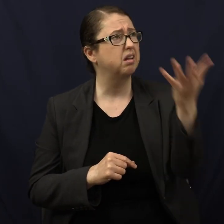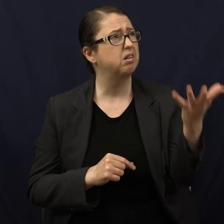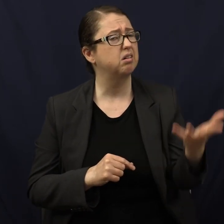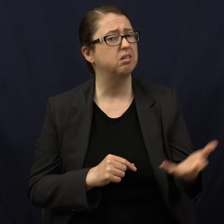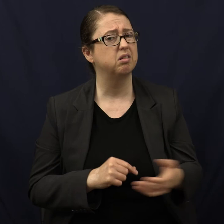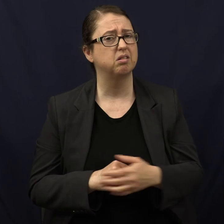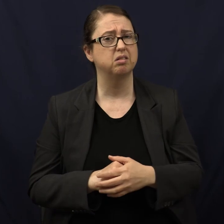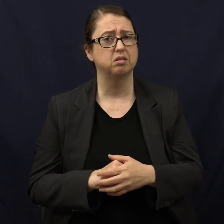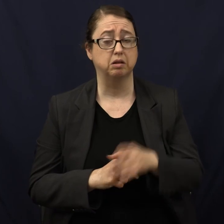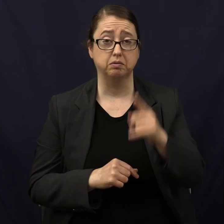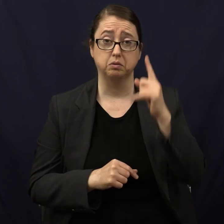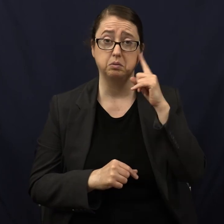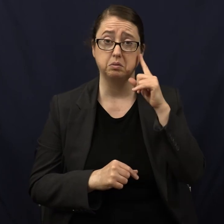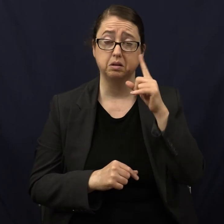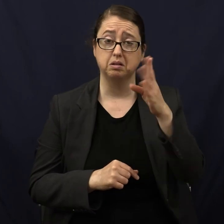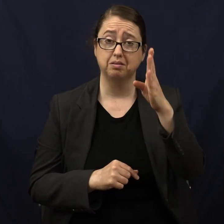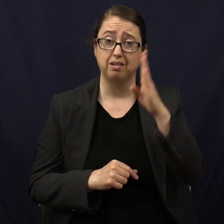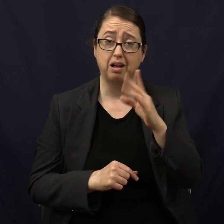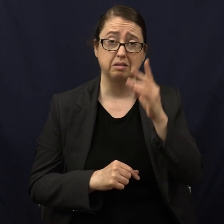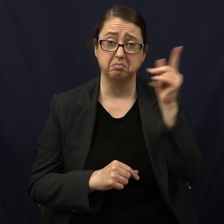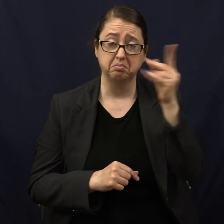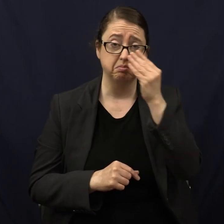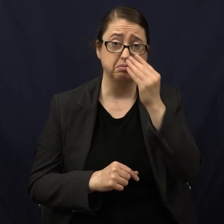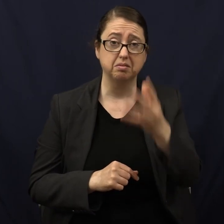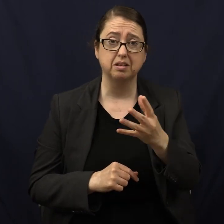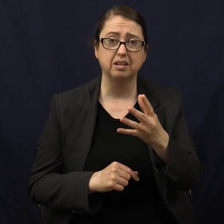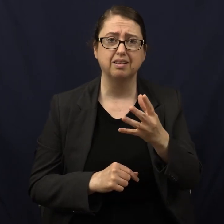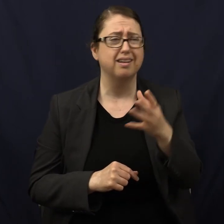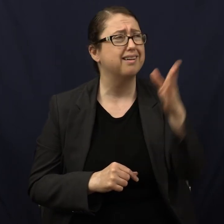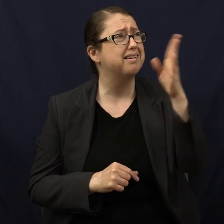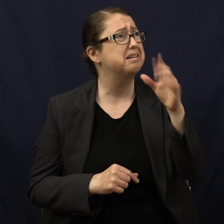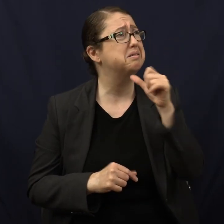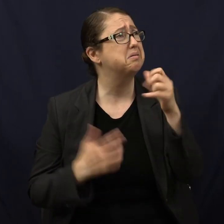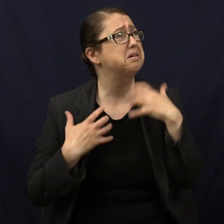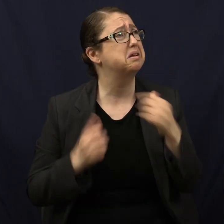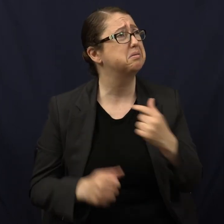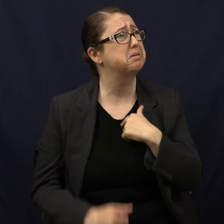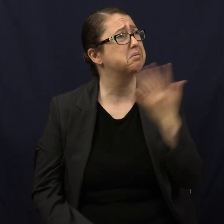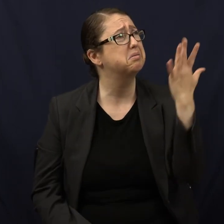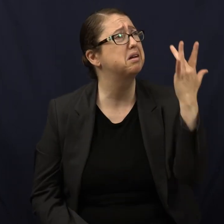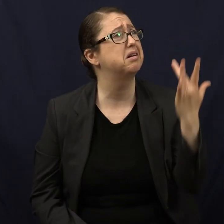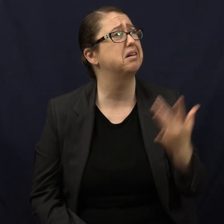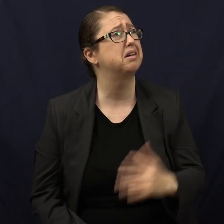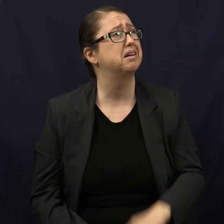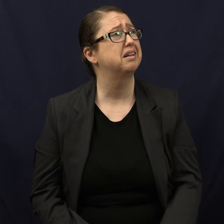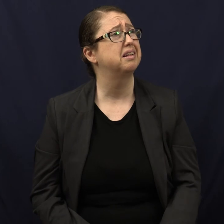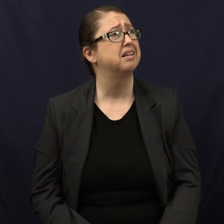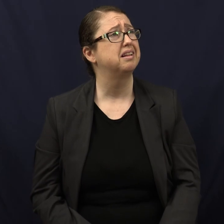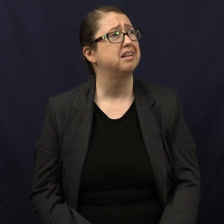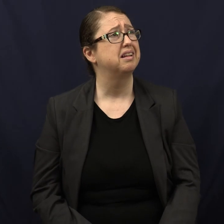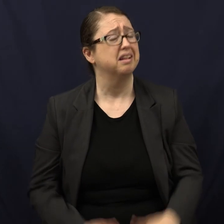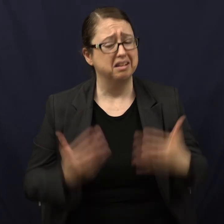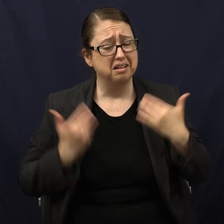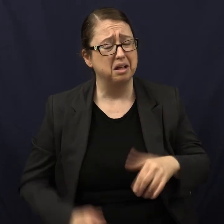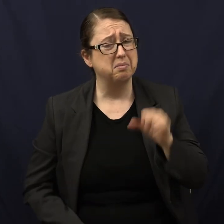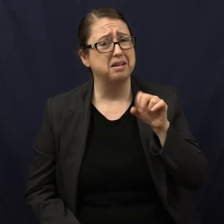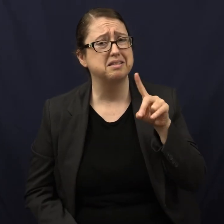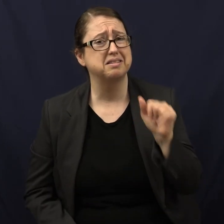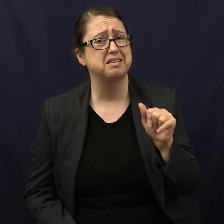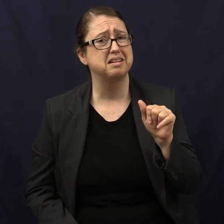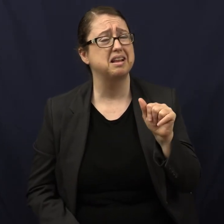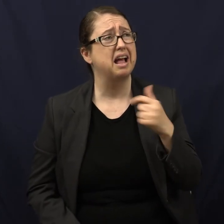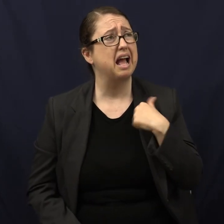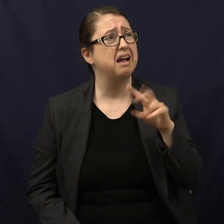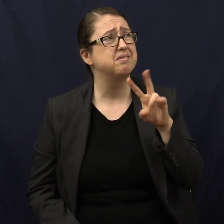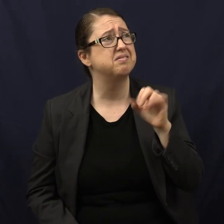Have you heard people say that about God? God, why don't you heal me? I'm Seventh-day Adventist.